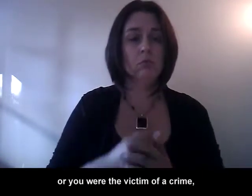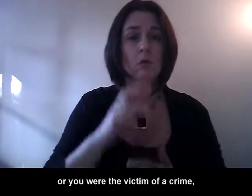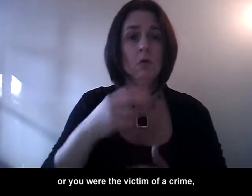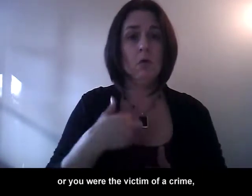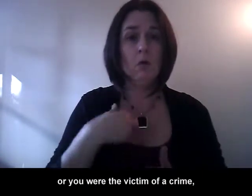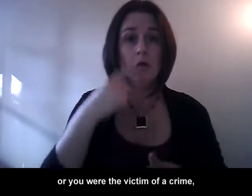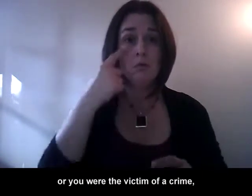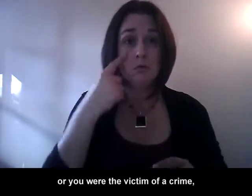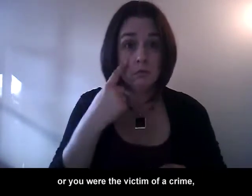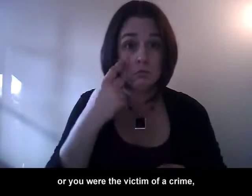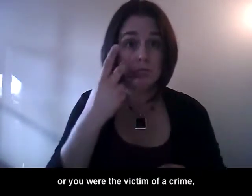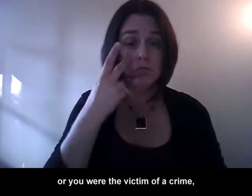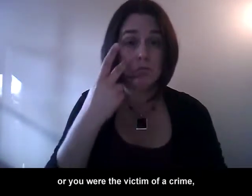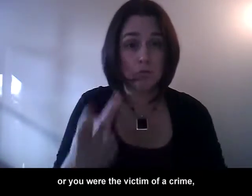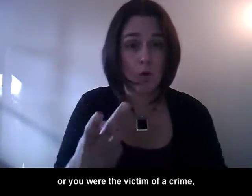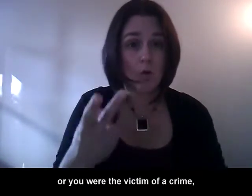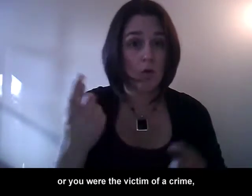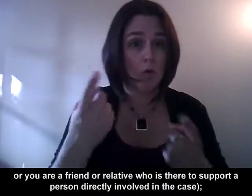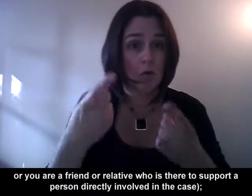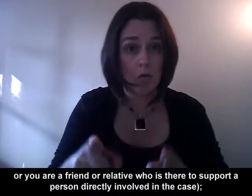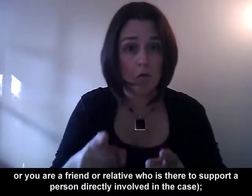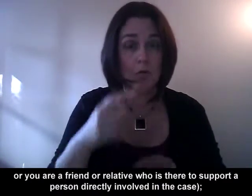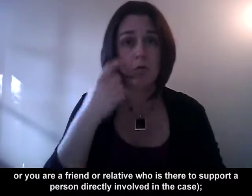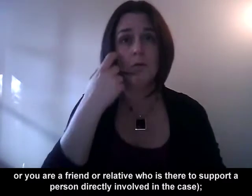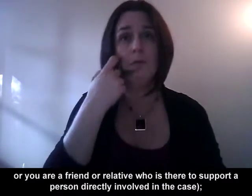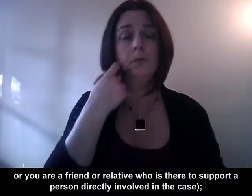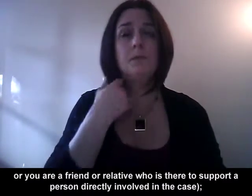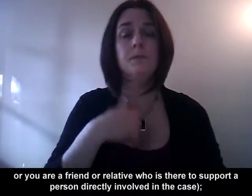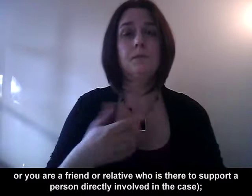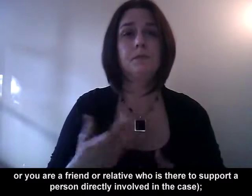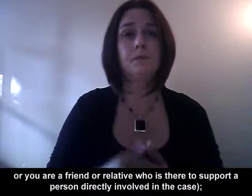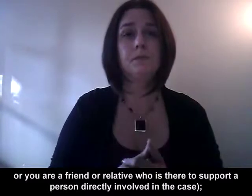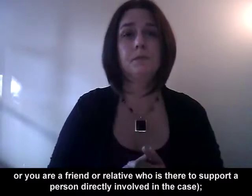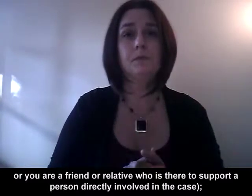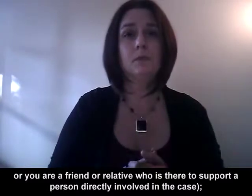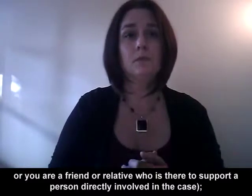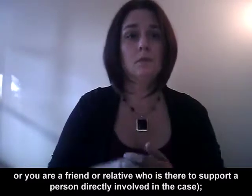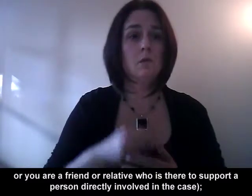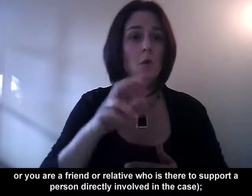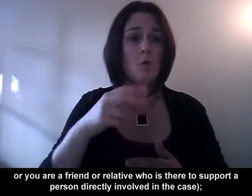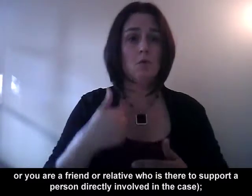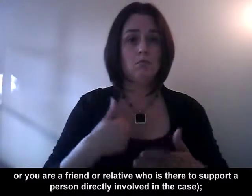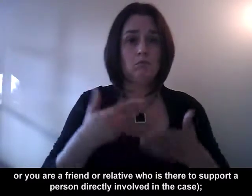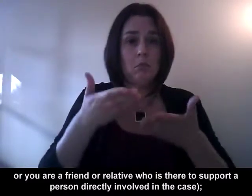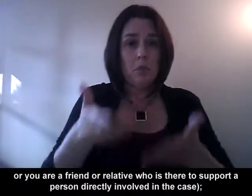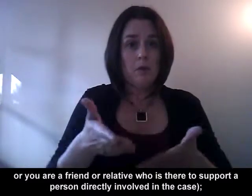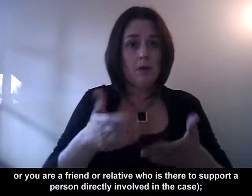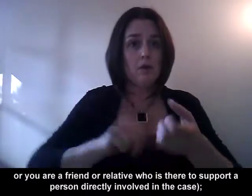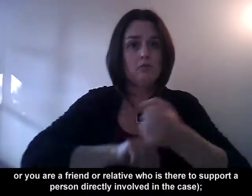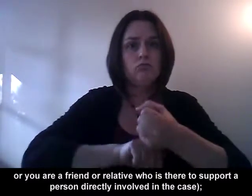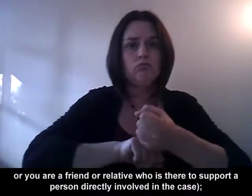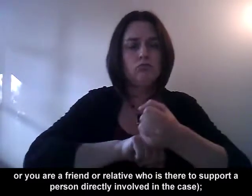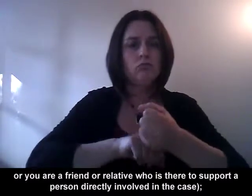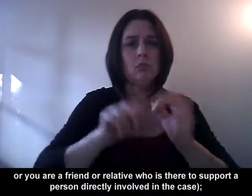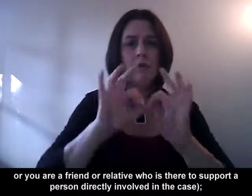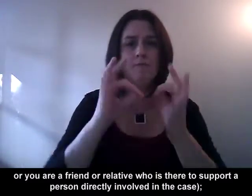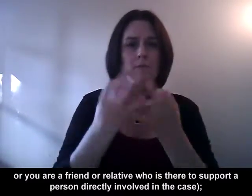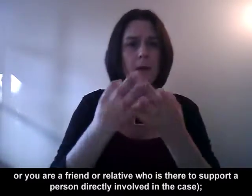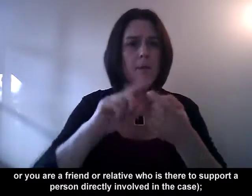are the victim of a crime, or you are a friend or relative who is there to support a person directly involved in the